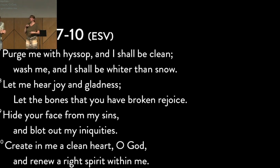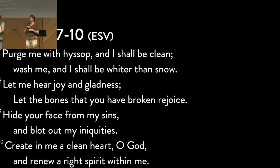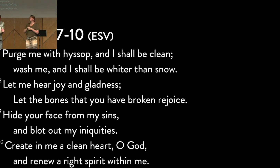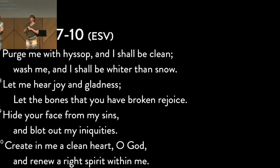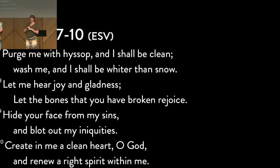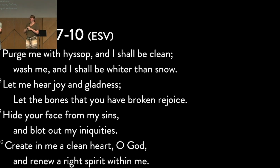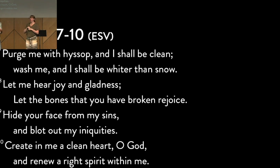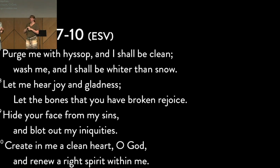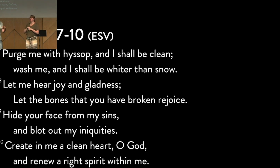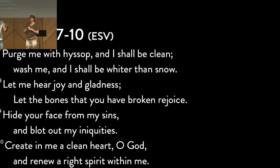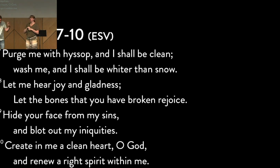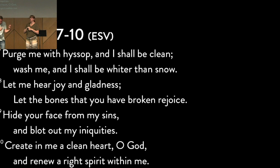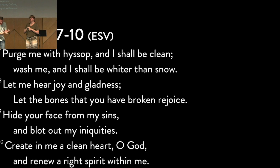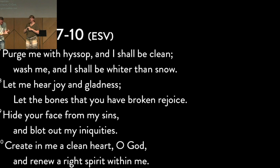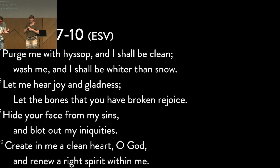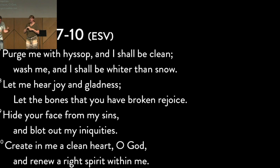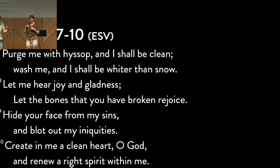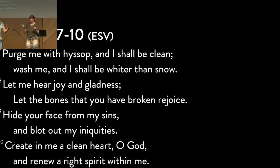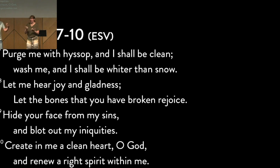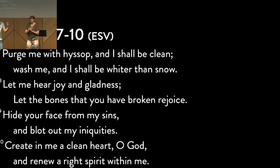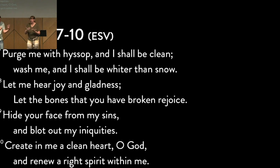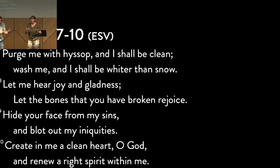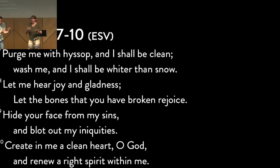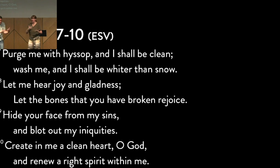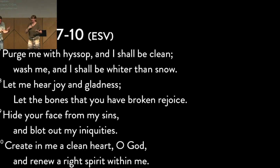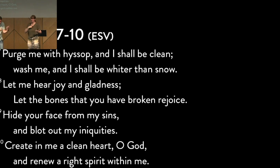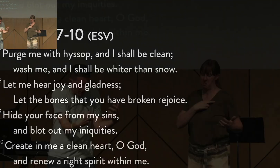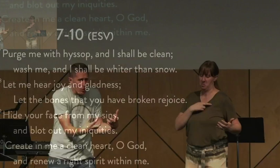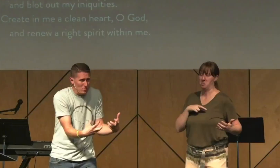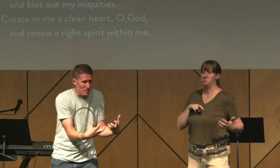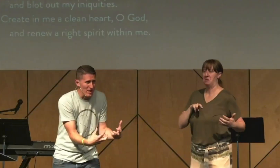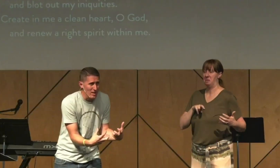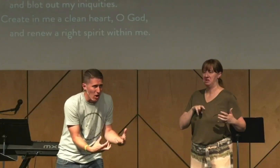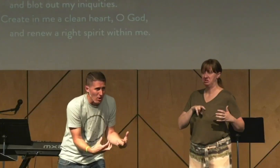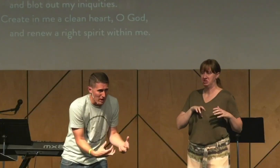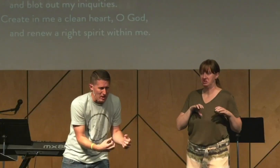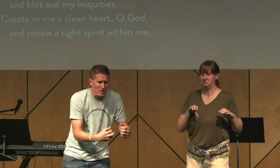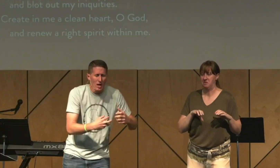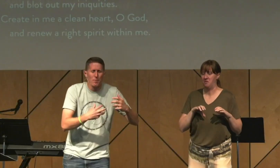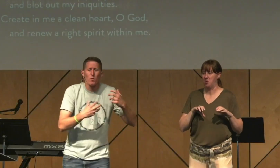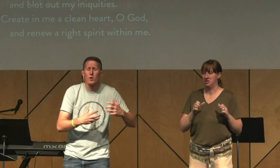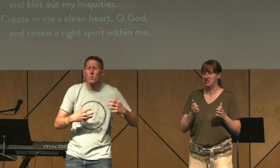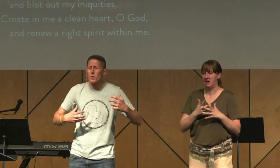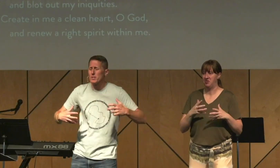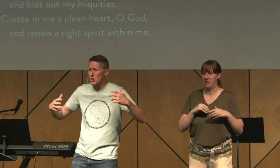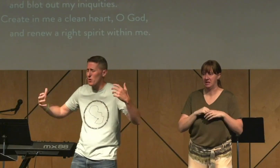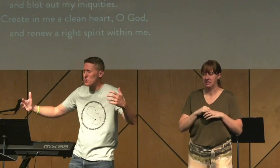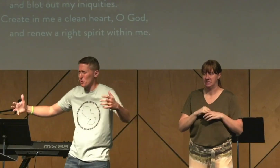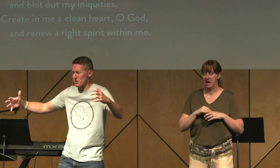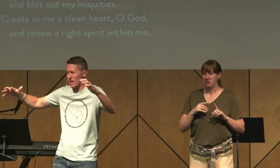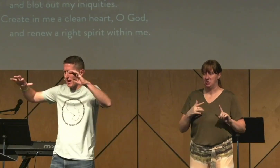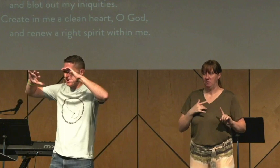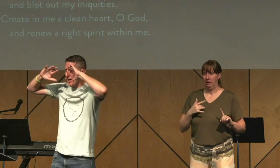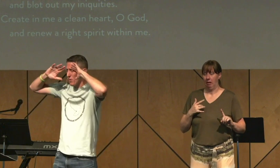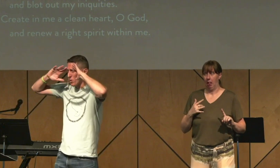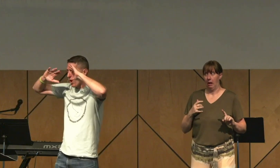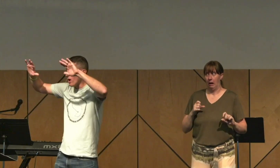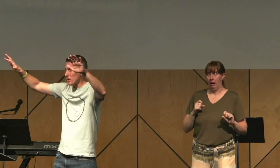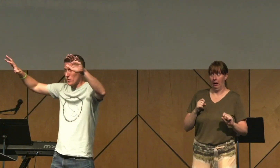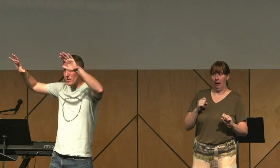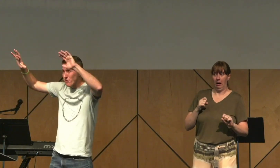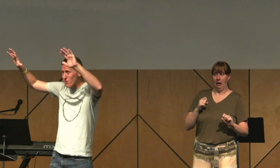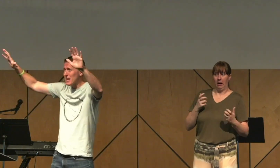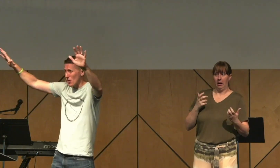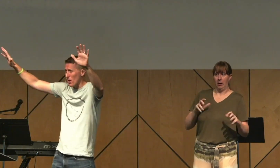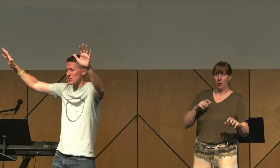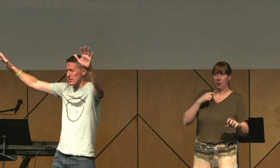counterintuitive to like all the religious performance bones in our bodies. But when we turn towards God and